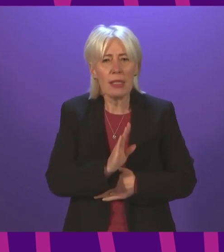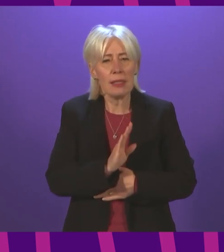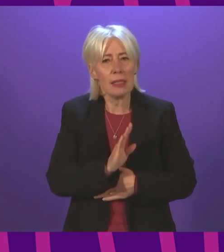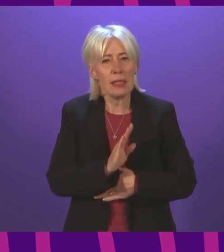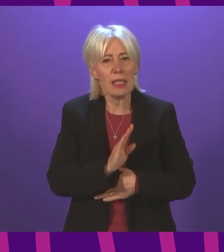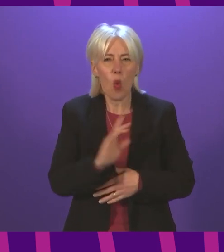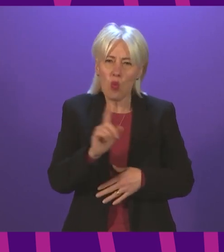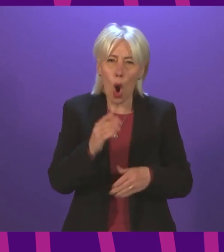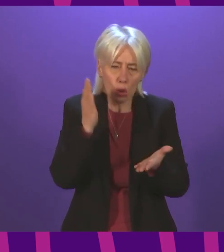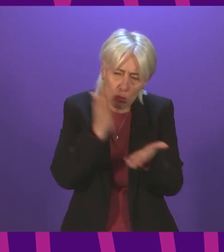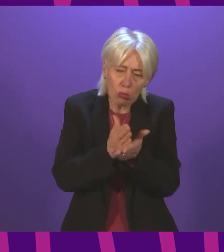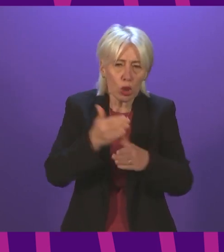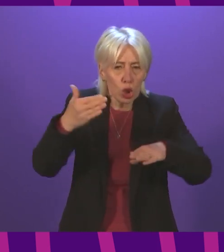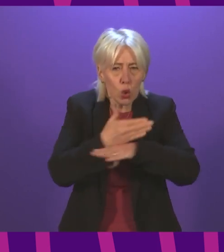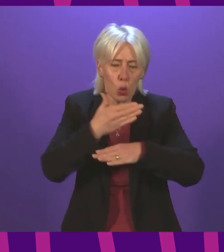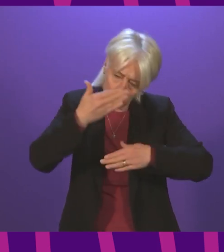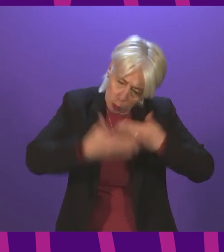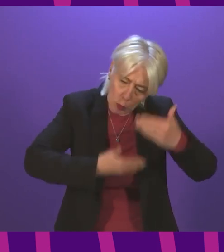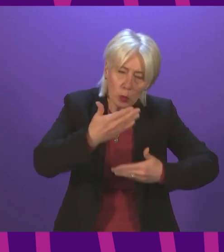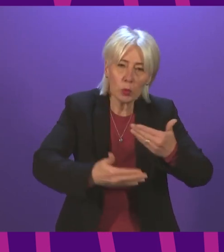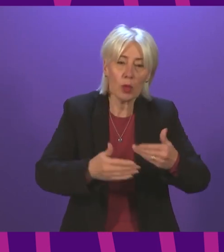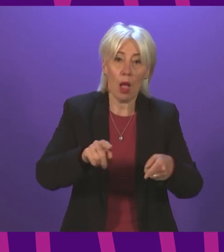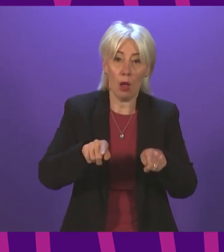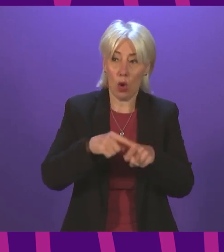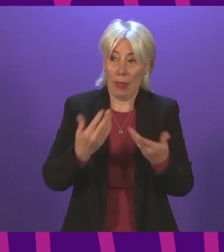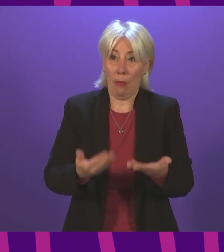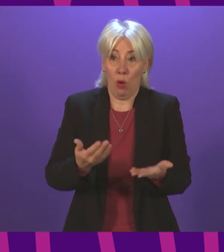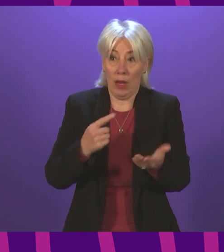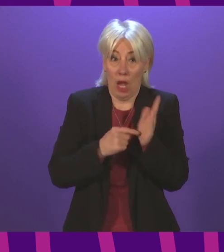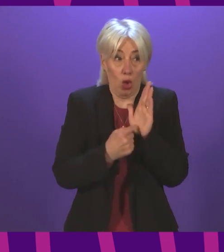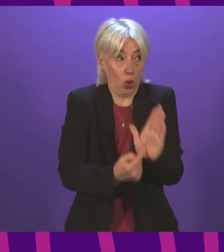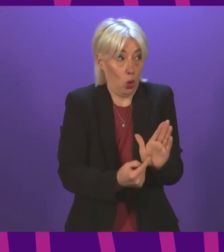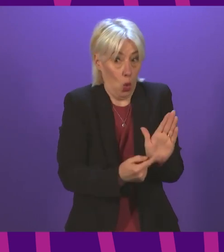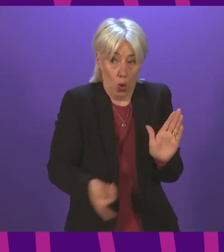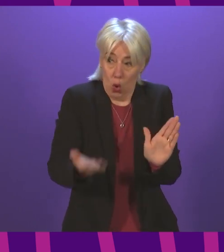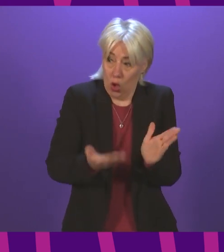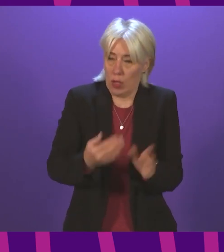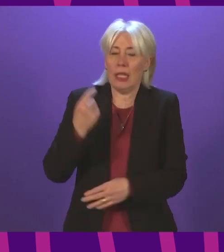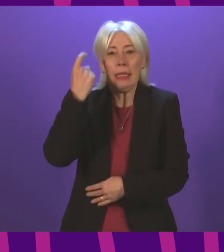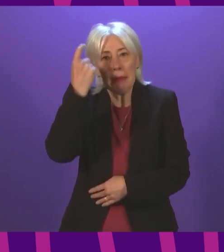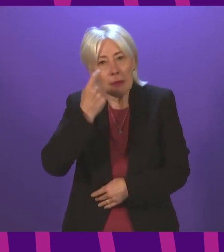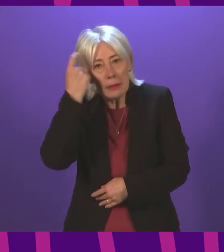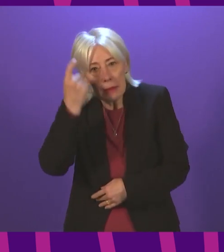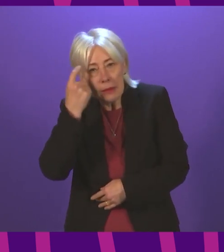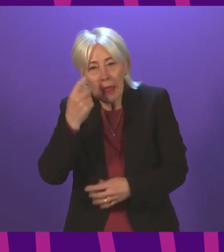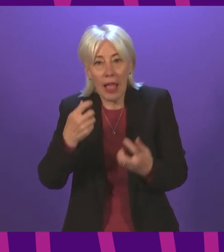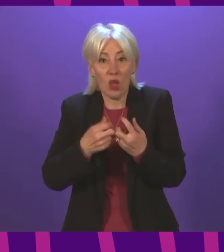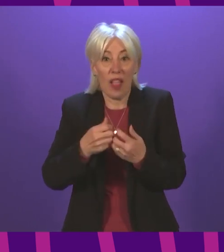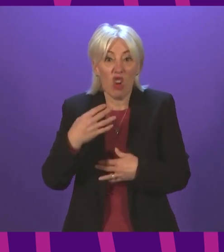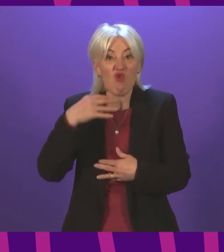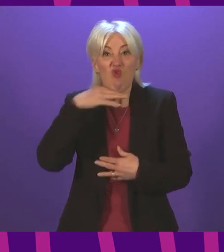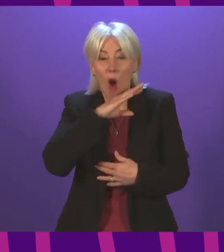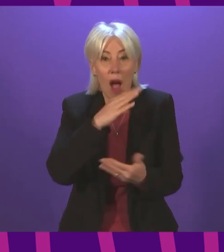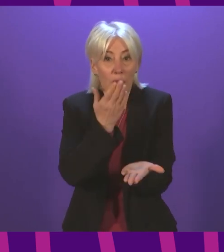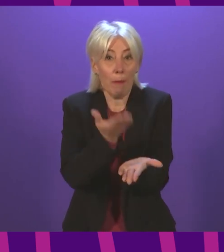what has to be done. And that as we are considering, because we are demonstrating today and the time it takes, understandably, to even get a draft bill before